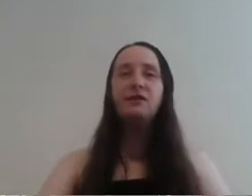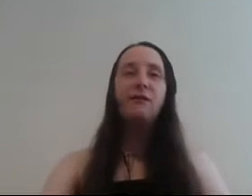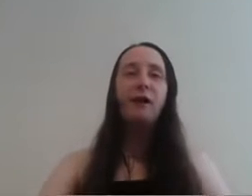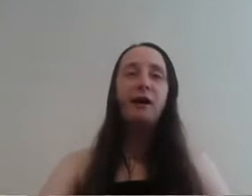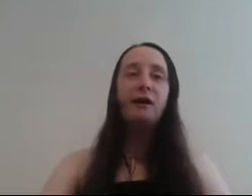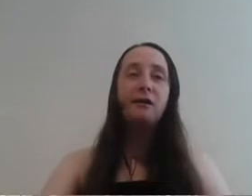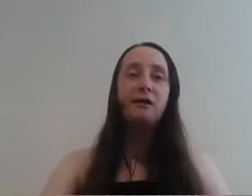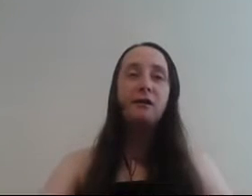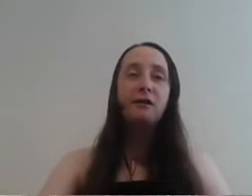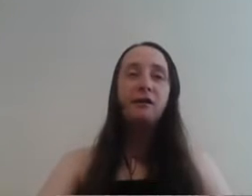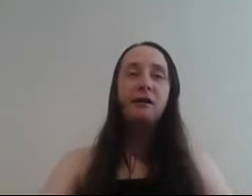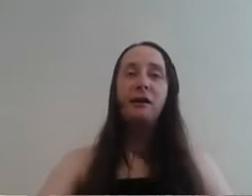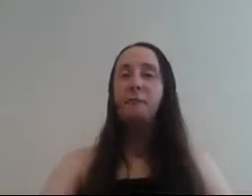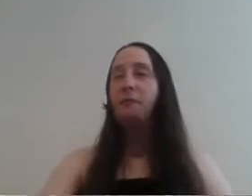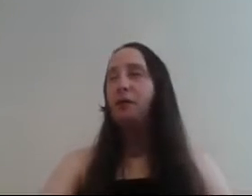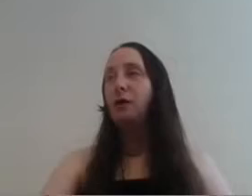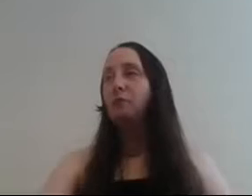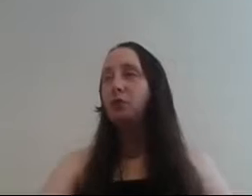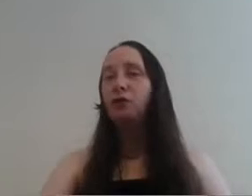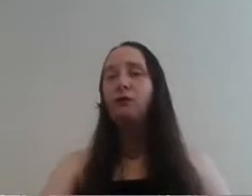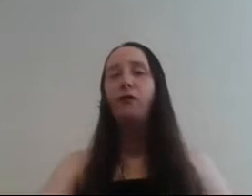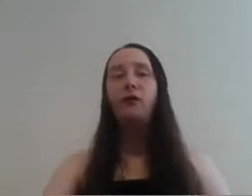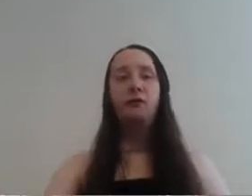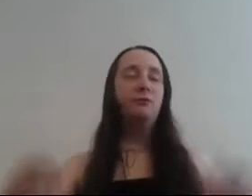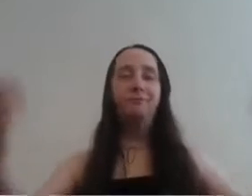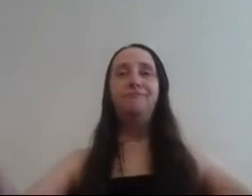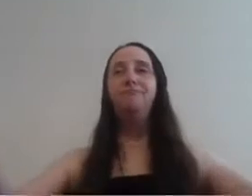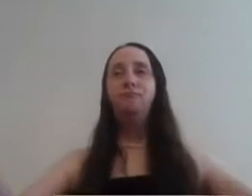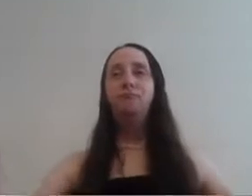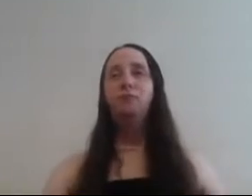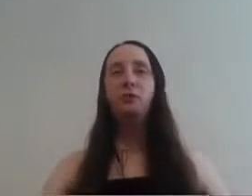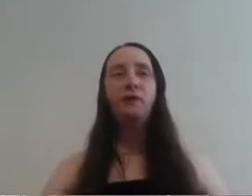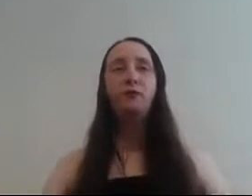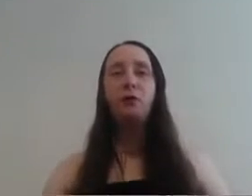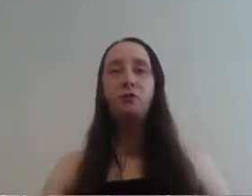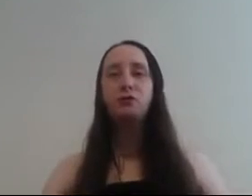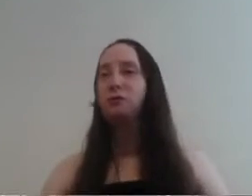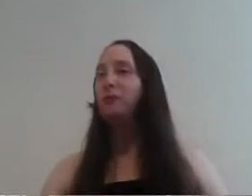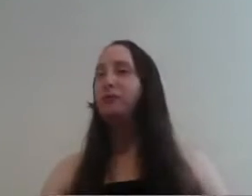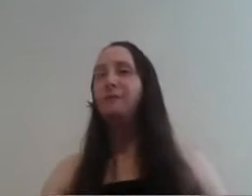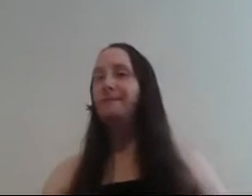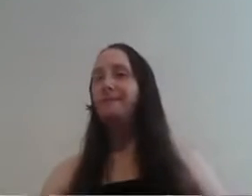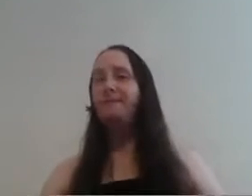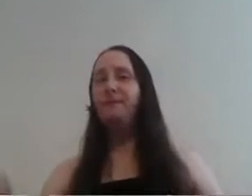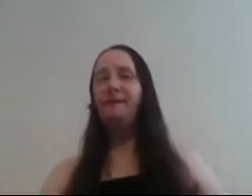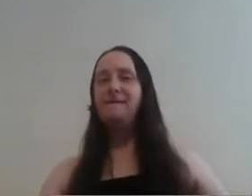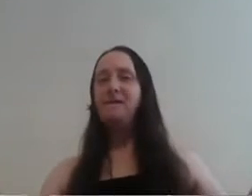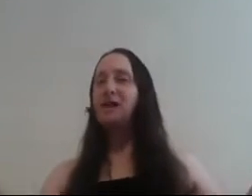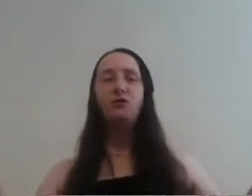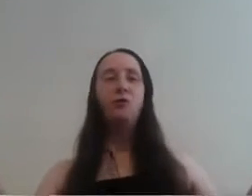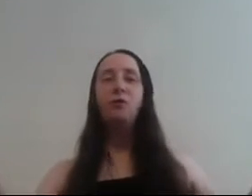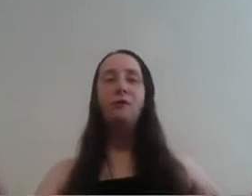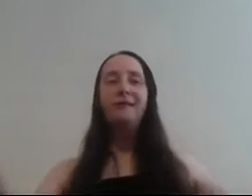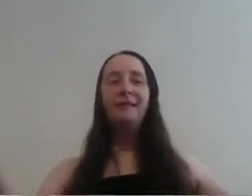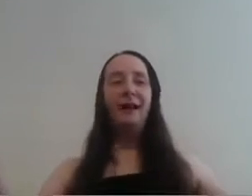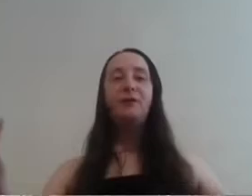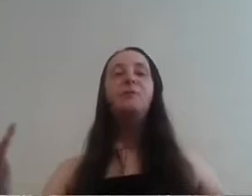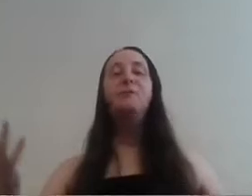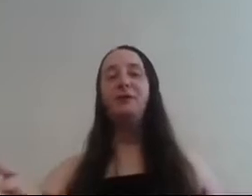change of heart and becomes good for 44 hours or something I don't know I know you wouldn't be